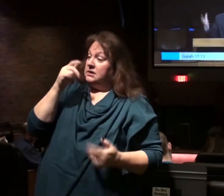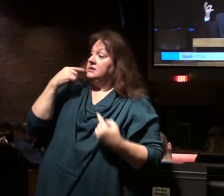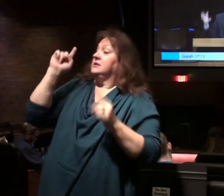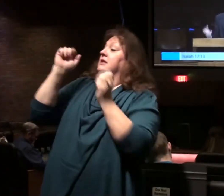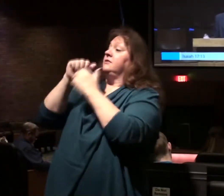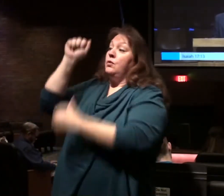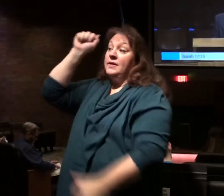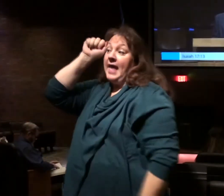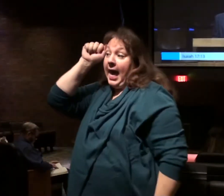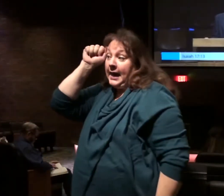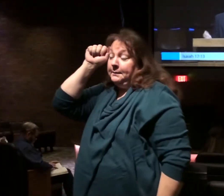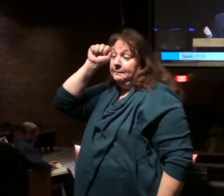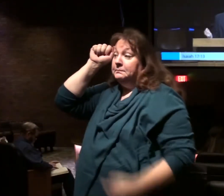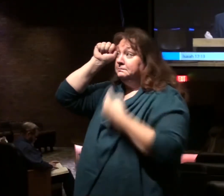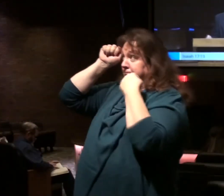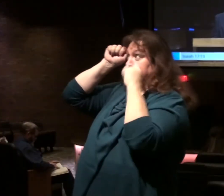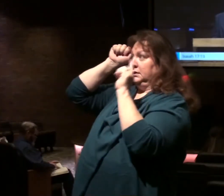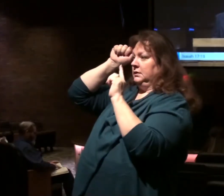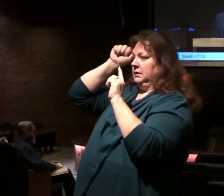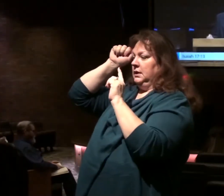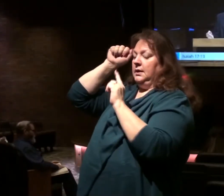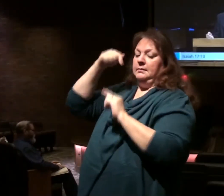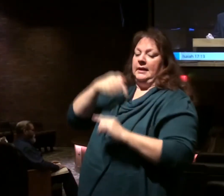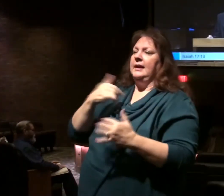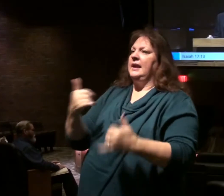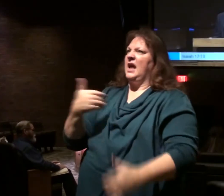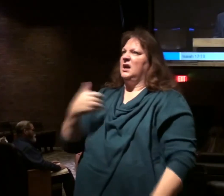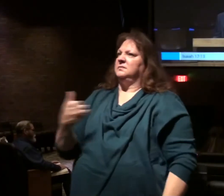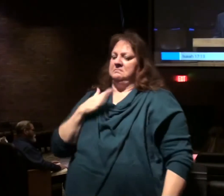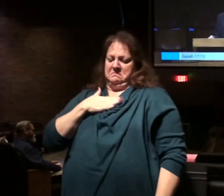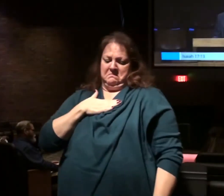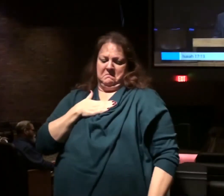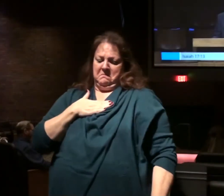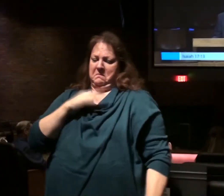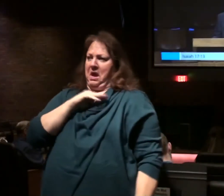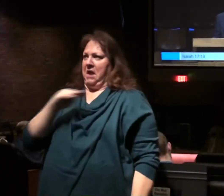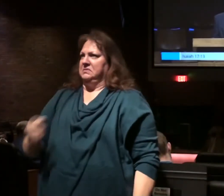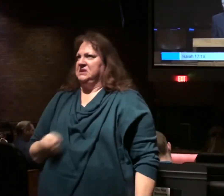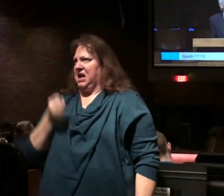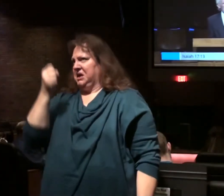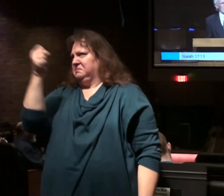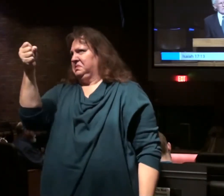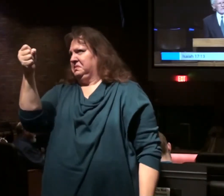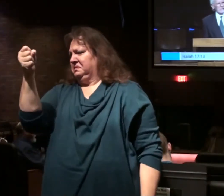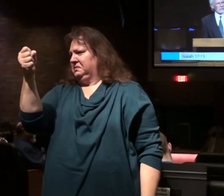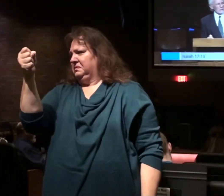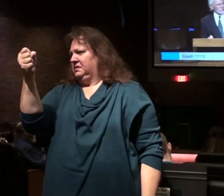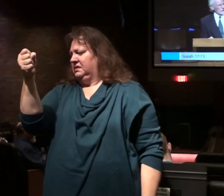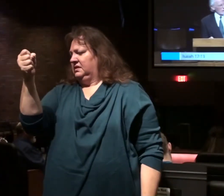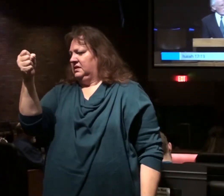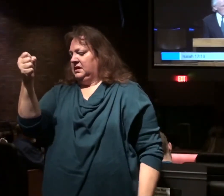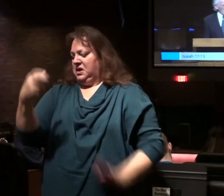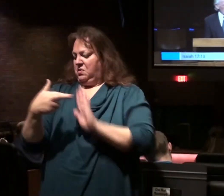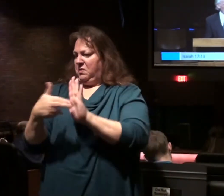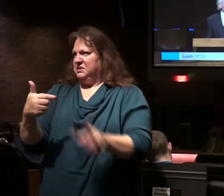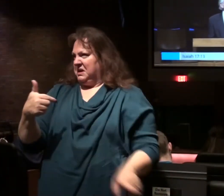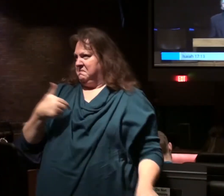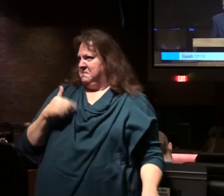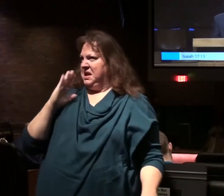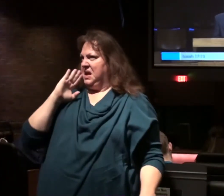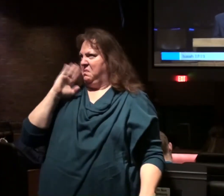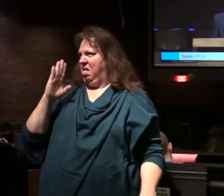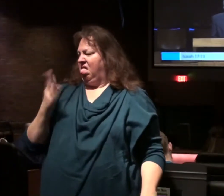Christ, so I'll raise up the man who will be my beside, represent me,